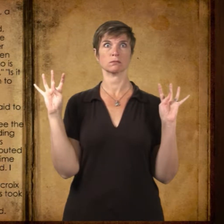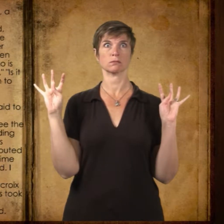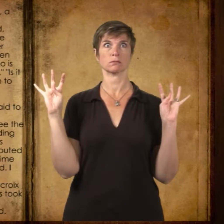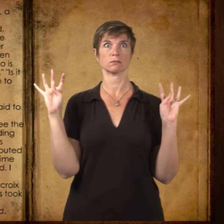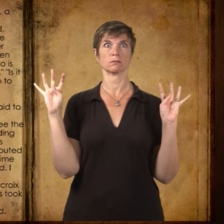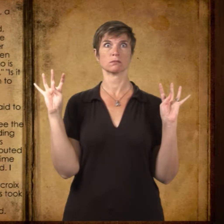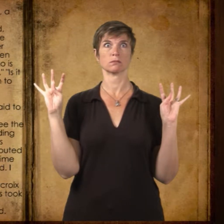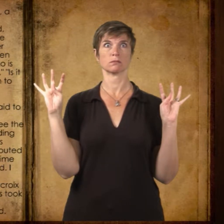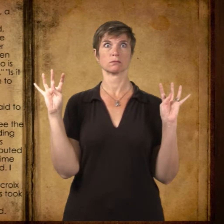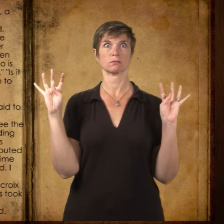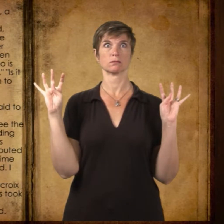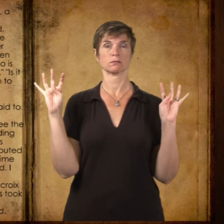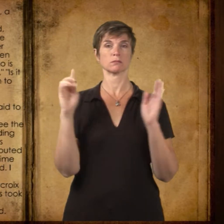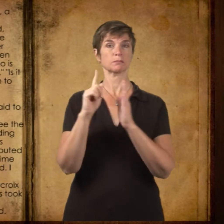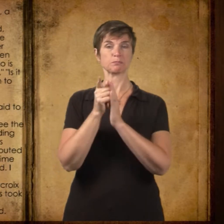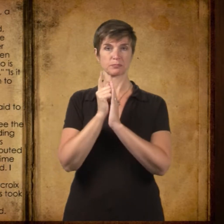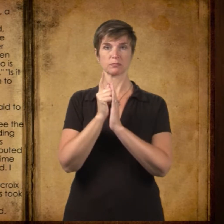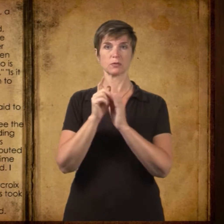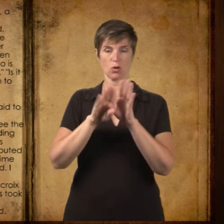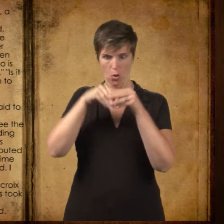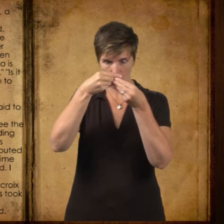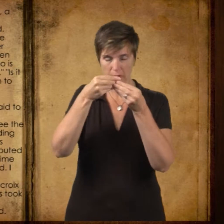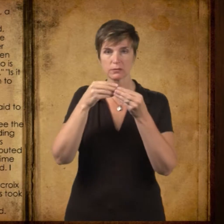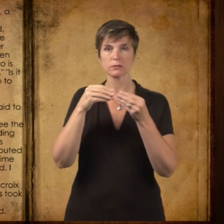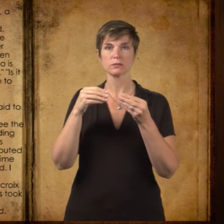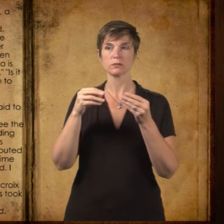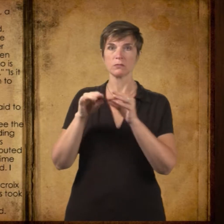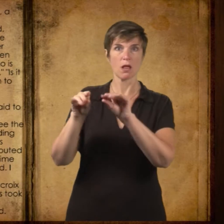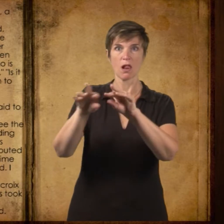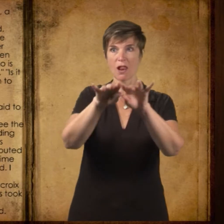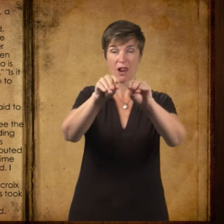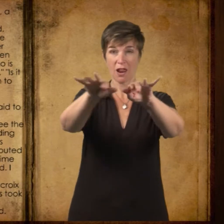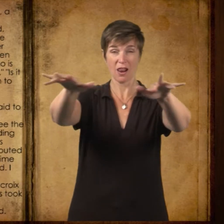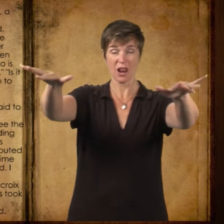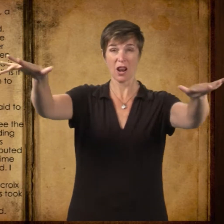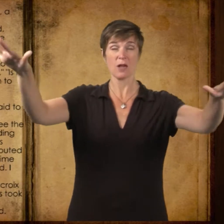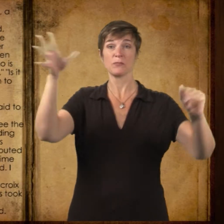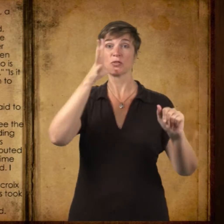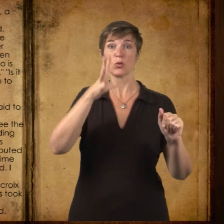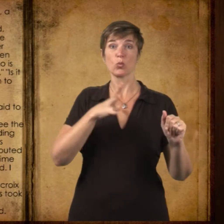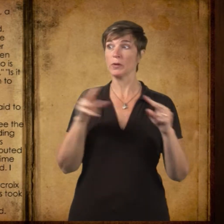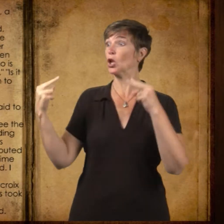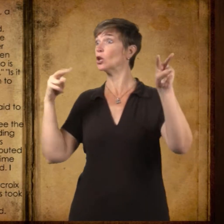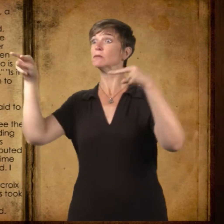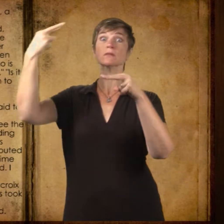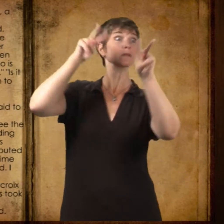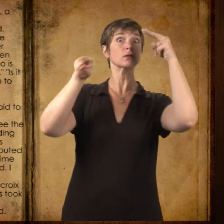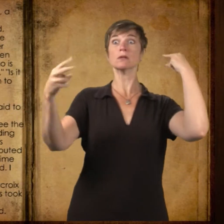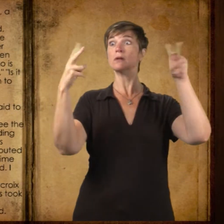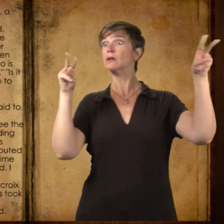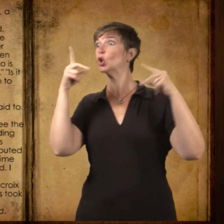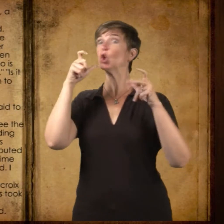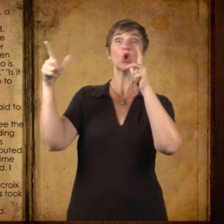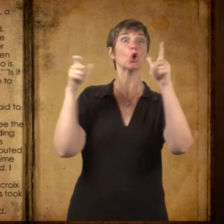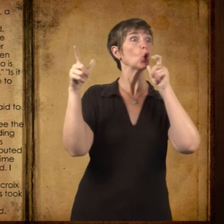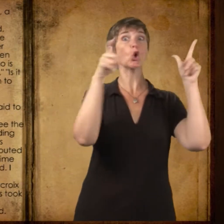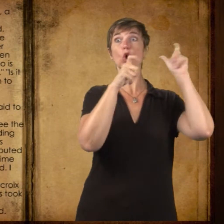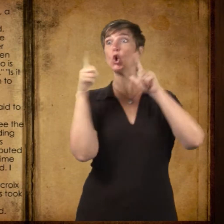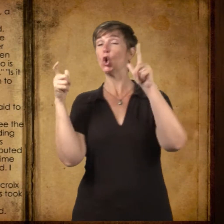And then all of the slips of paper were opened. Suddenly, all the women began to speak at once, saying, Who is it? Who's got it? Is it the Dunbars?